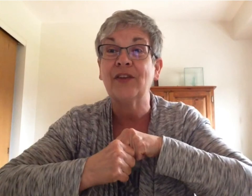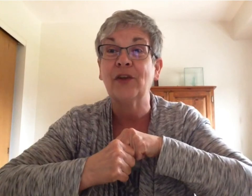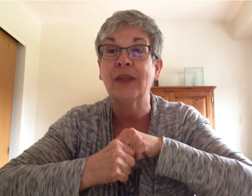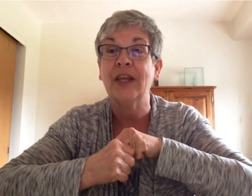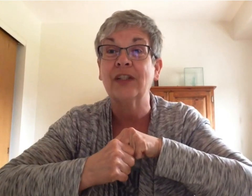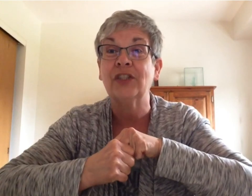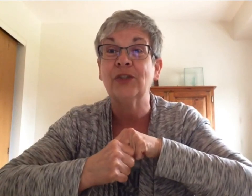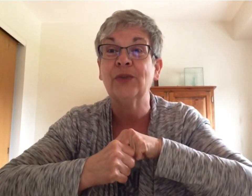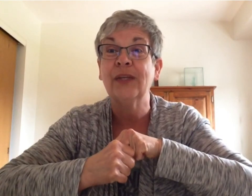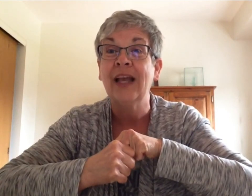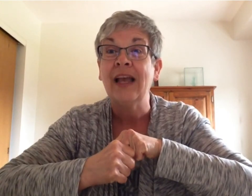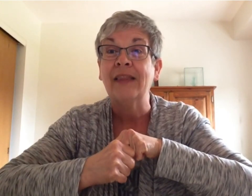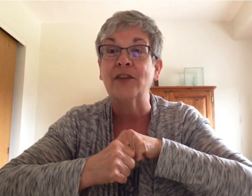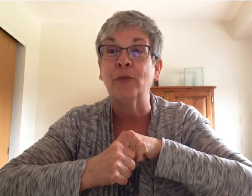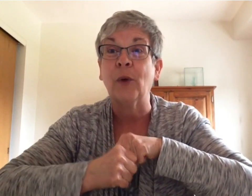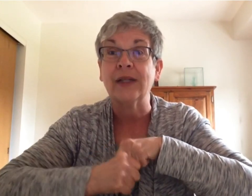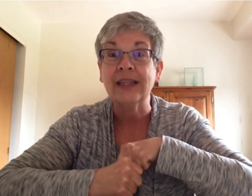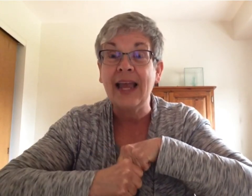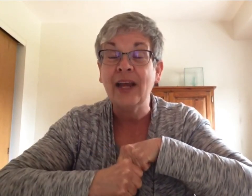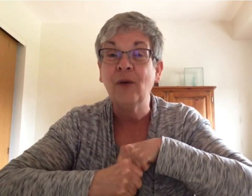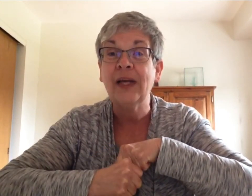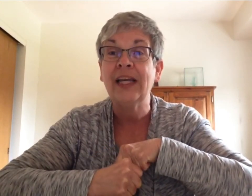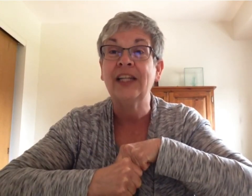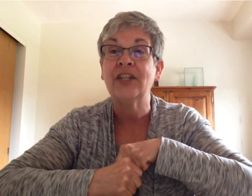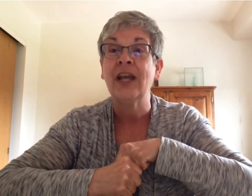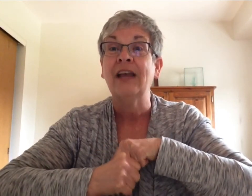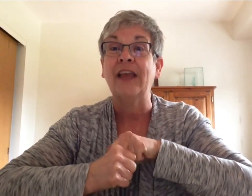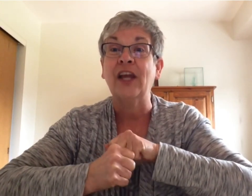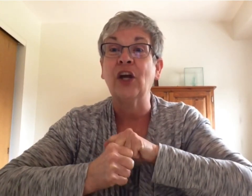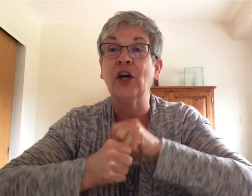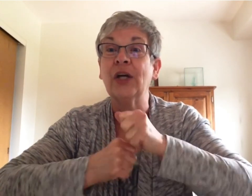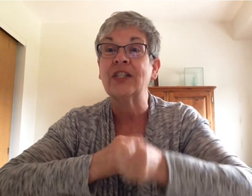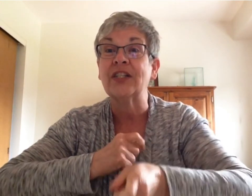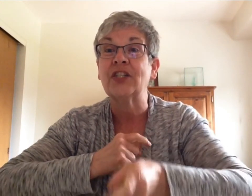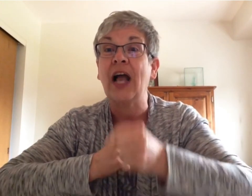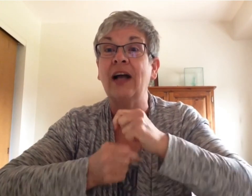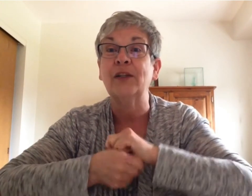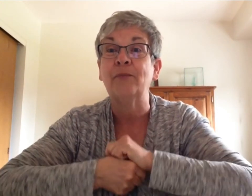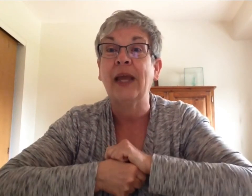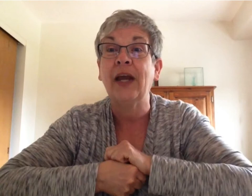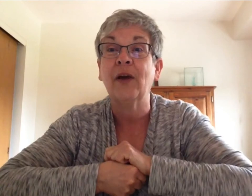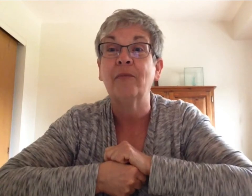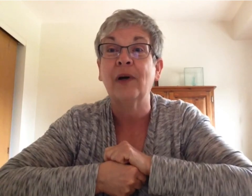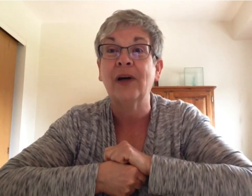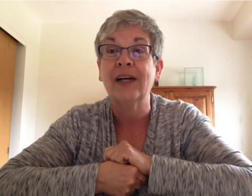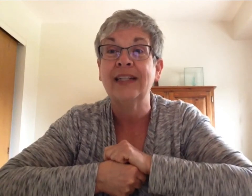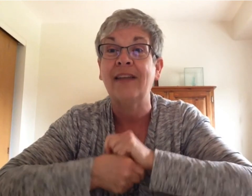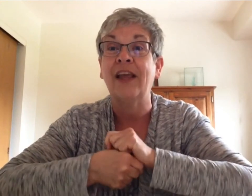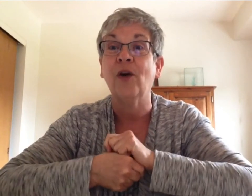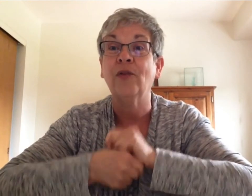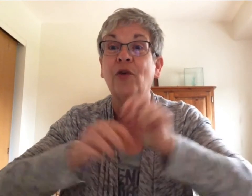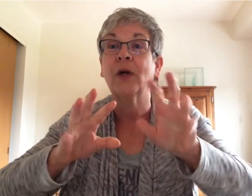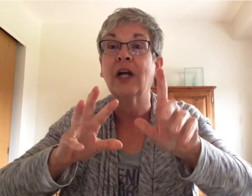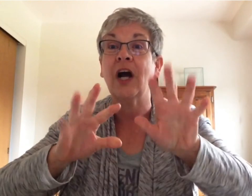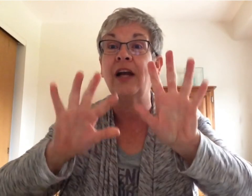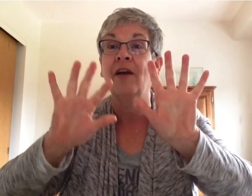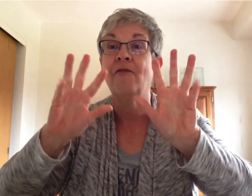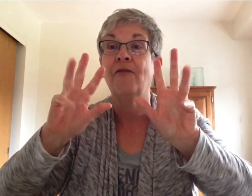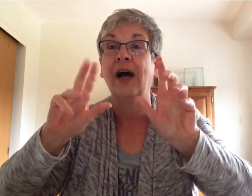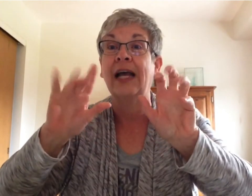do with young children. They support language, they encourage the child and parent bond, and they also work on fine